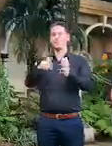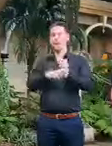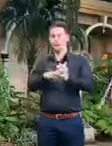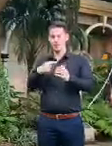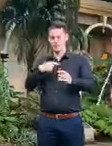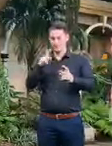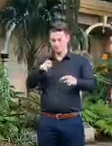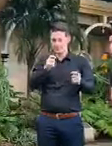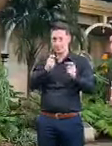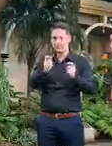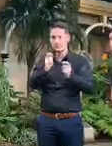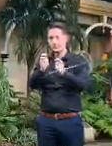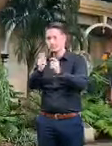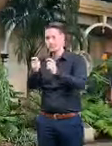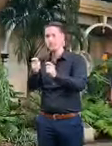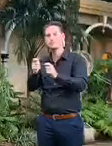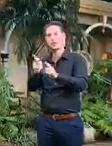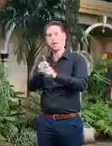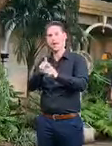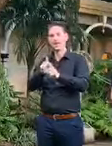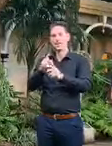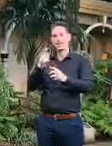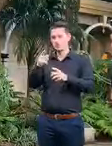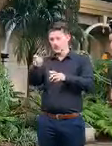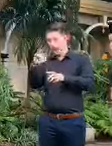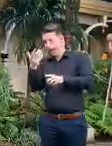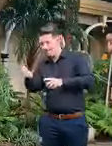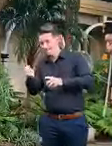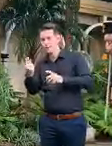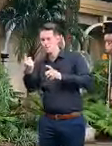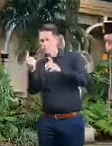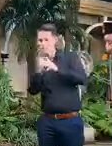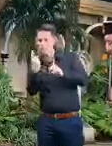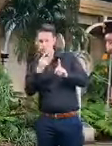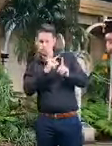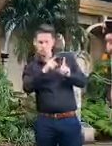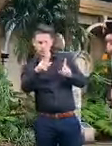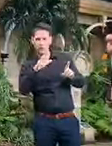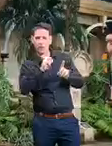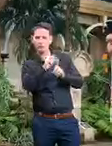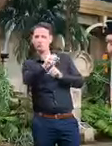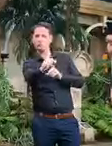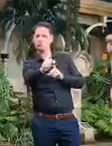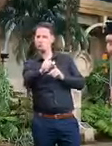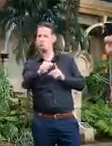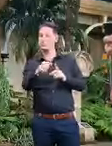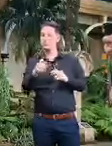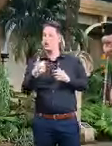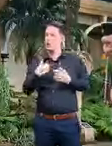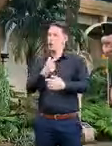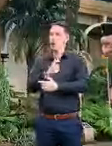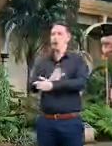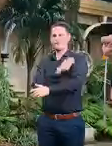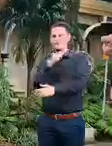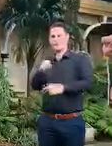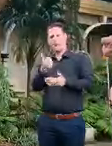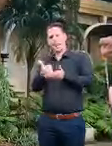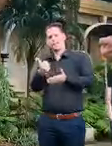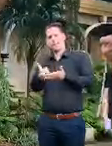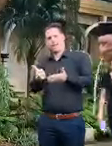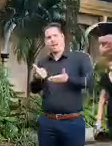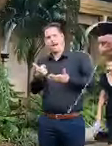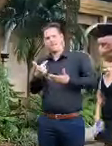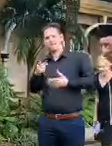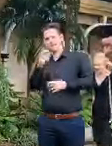testing and contact tracing from day one so i'm very confident of the figures that we have but i might get